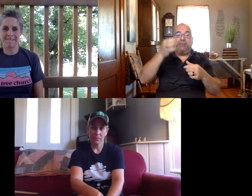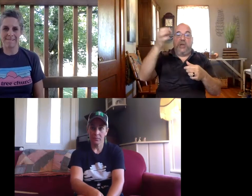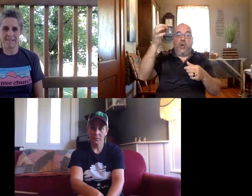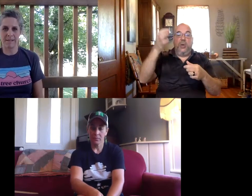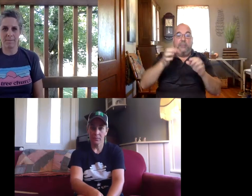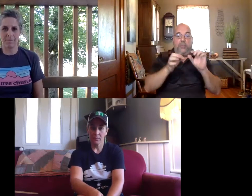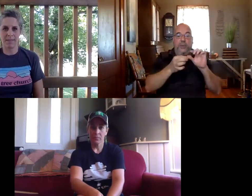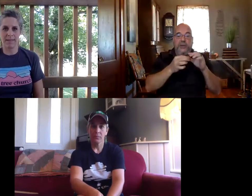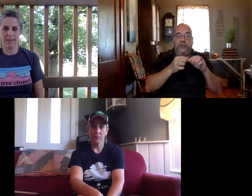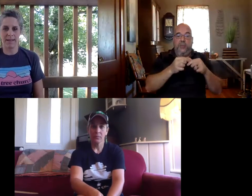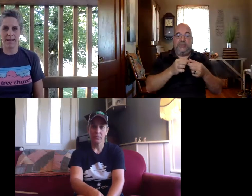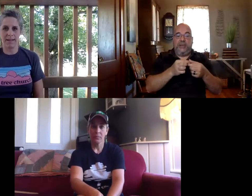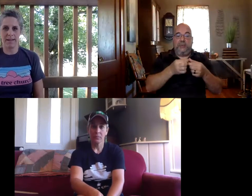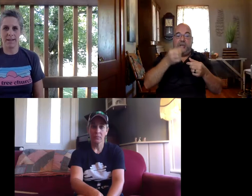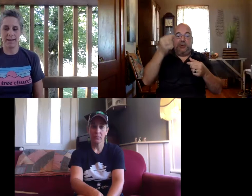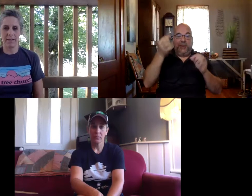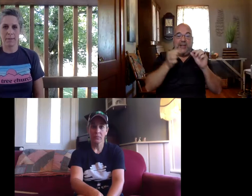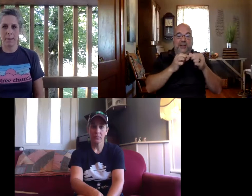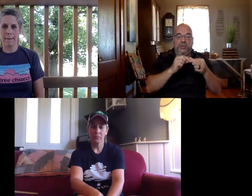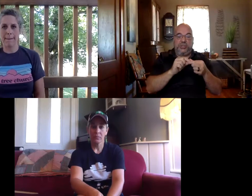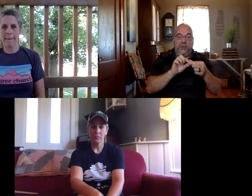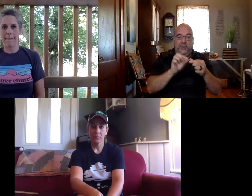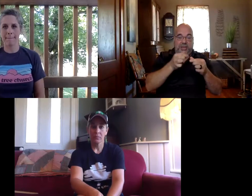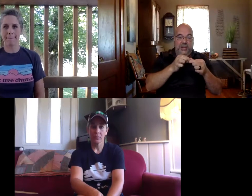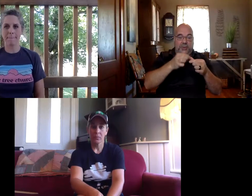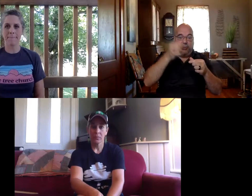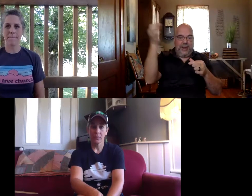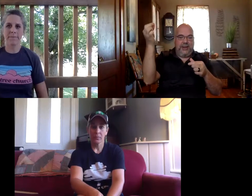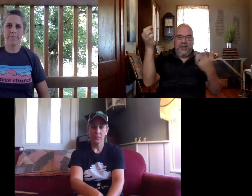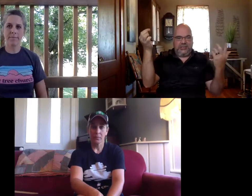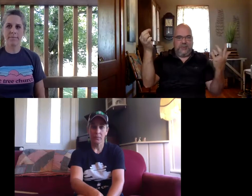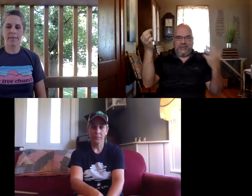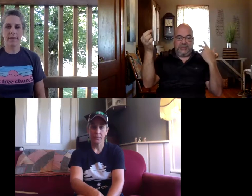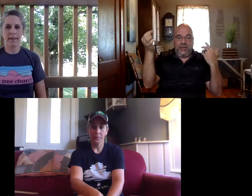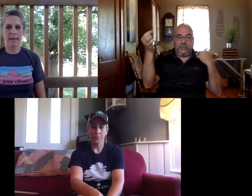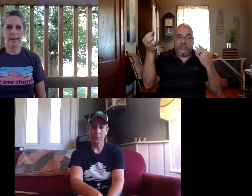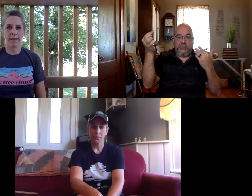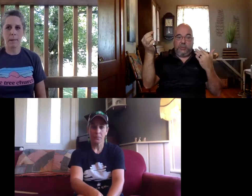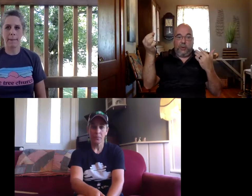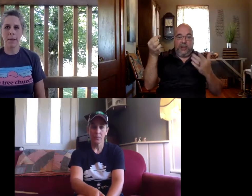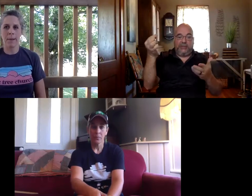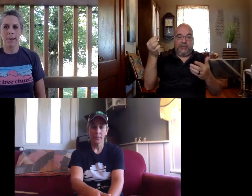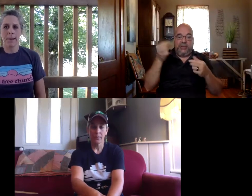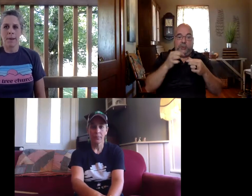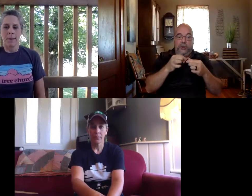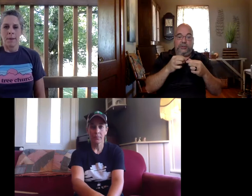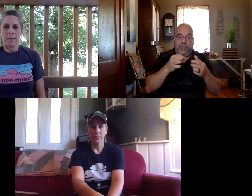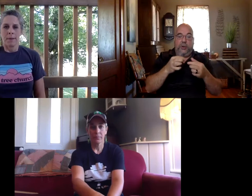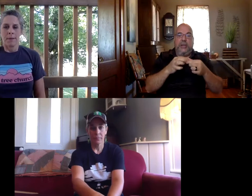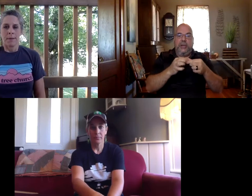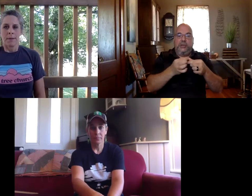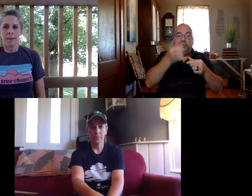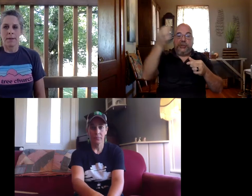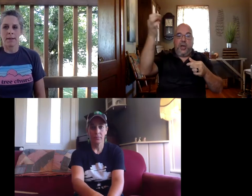s o but what we do when we say so is we act like we're sewing with a needle and thread just because it sounds the same so it reminds us to say the word